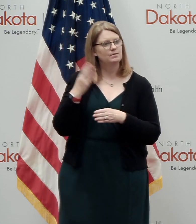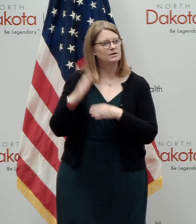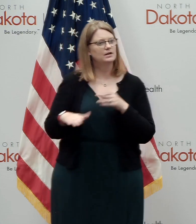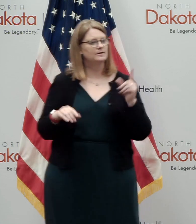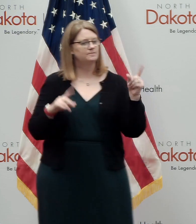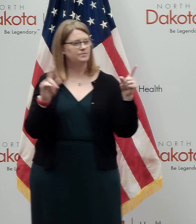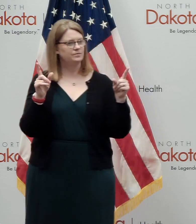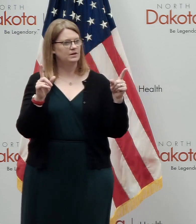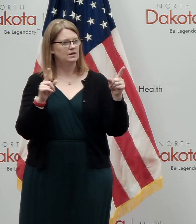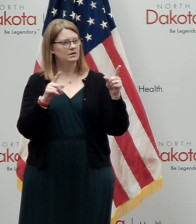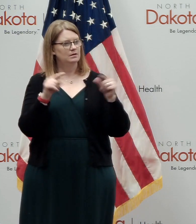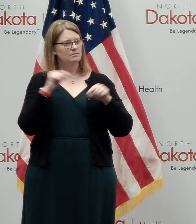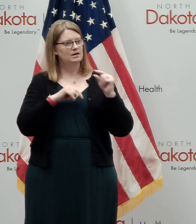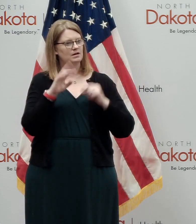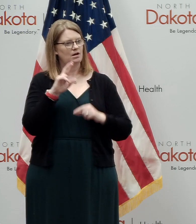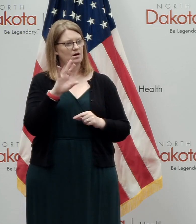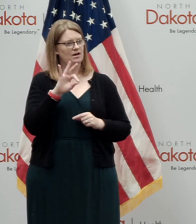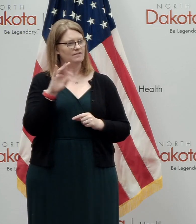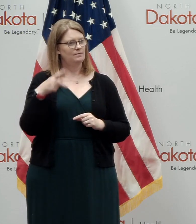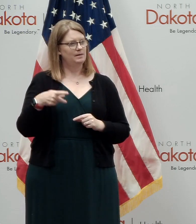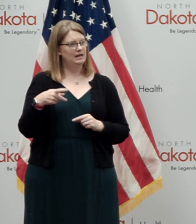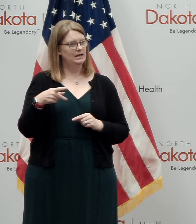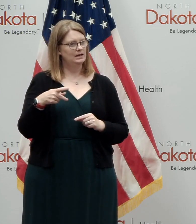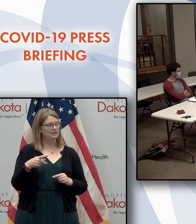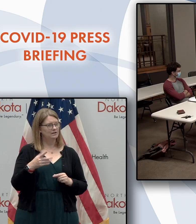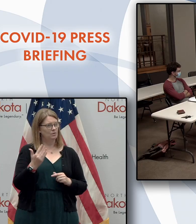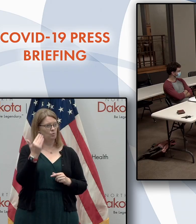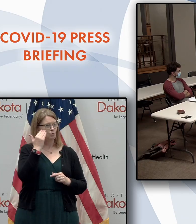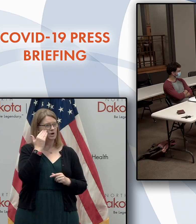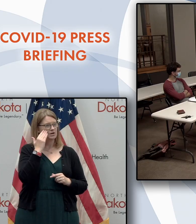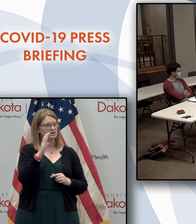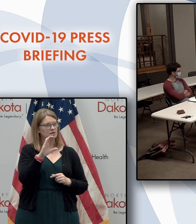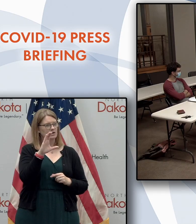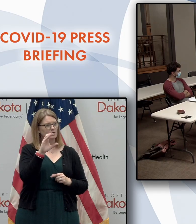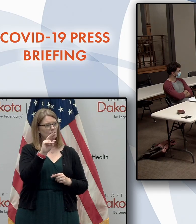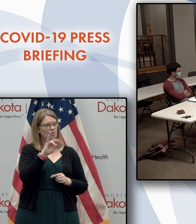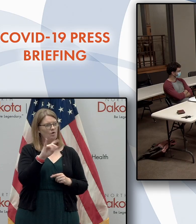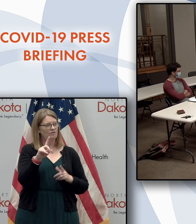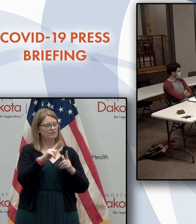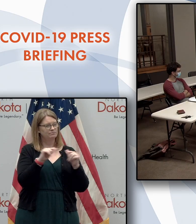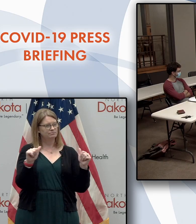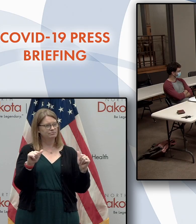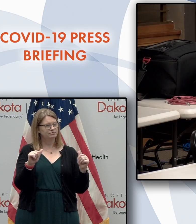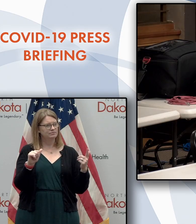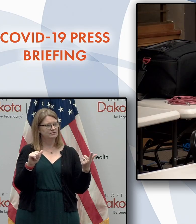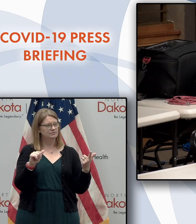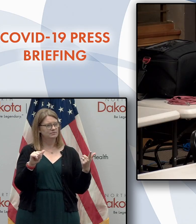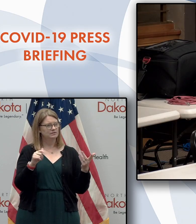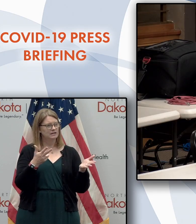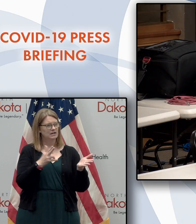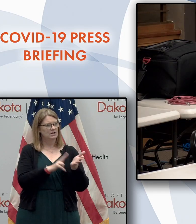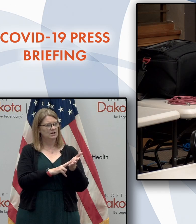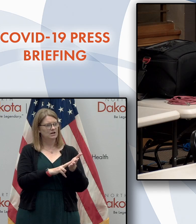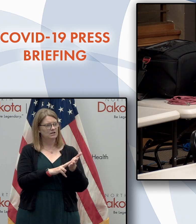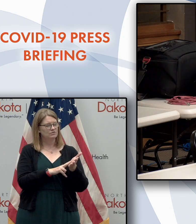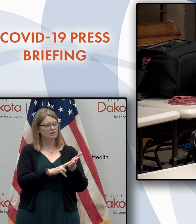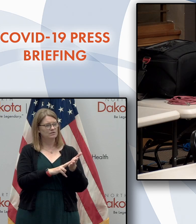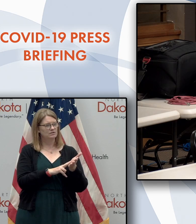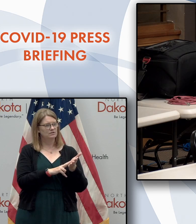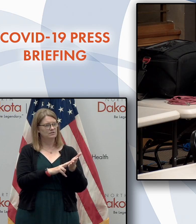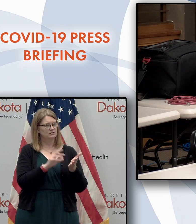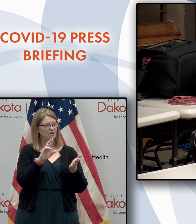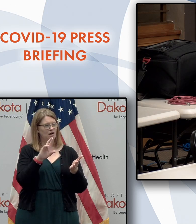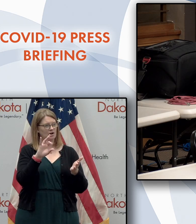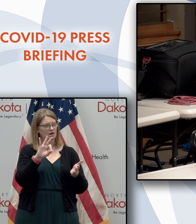Real quick, back to the RFP on the, uh, awareness and COVID initiatives and whatnot deal. Uh, contract says that, or the